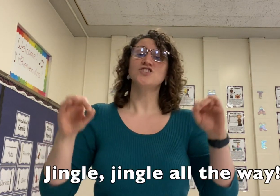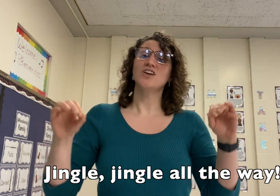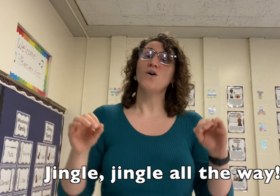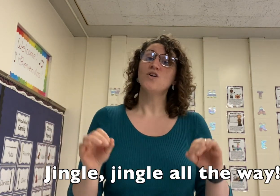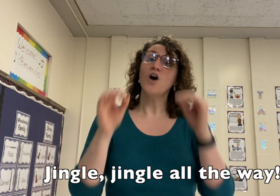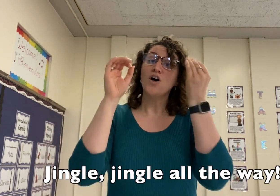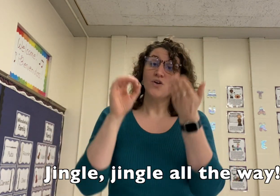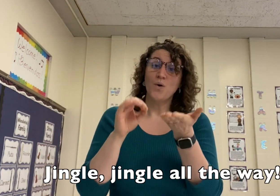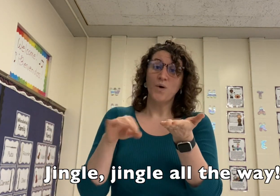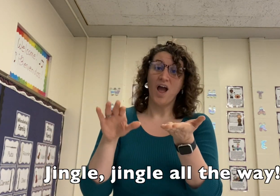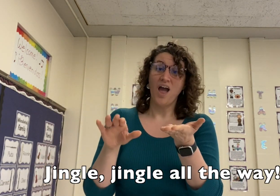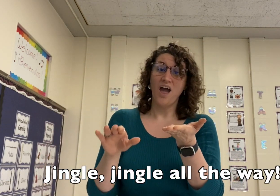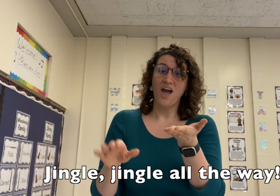jingle all the way.